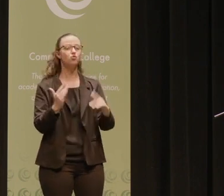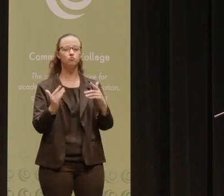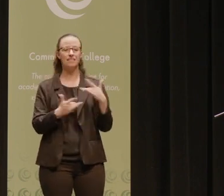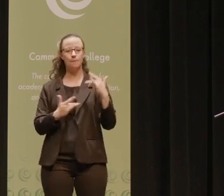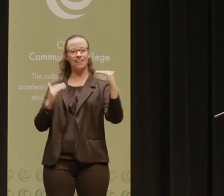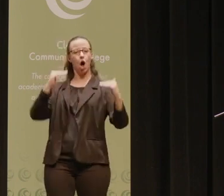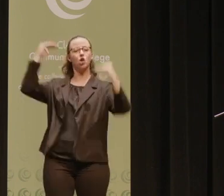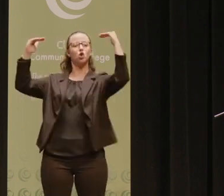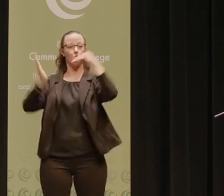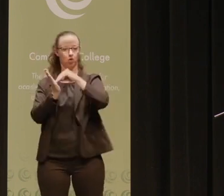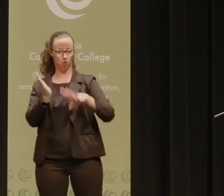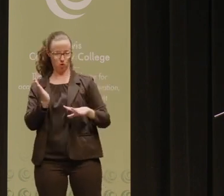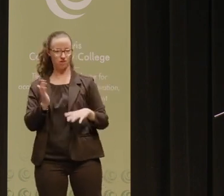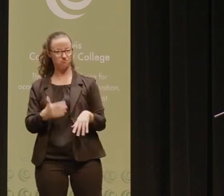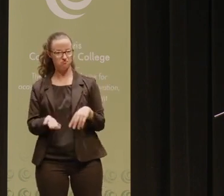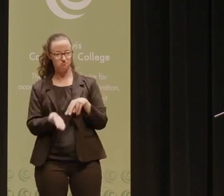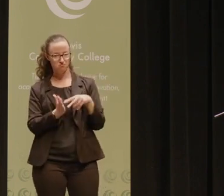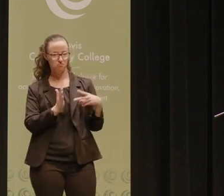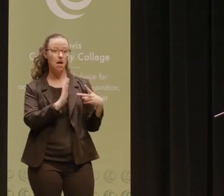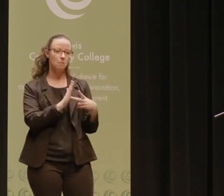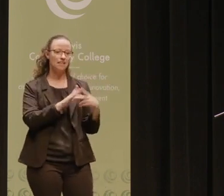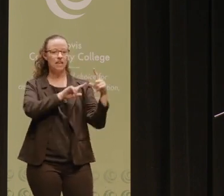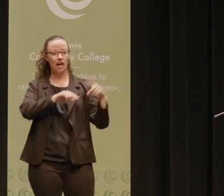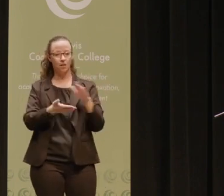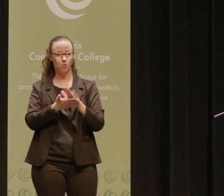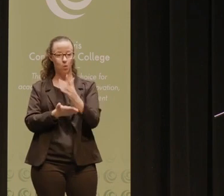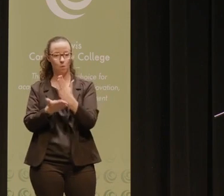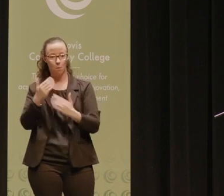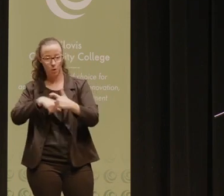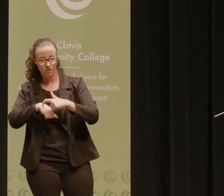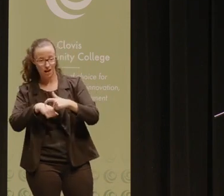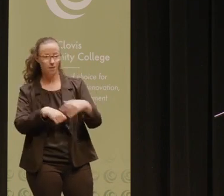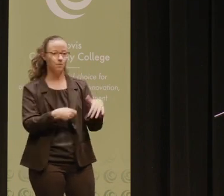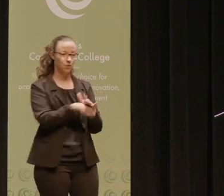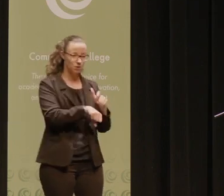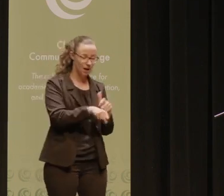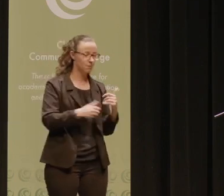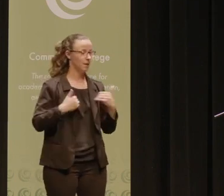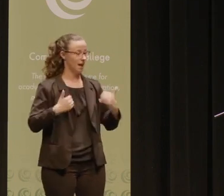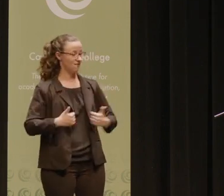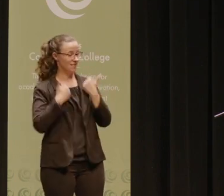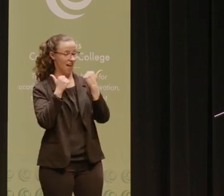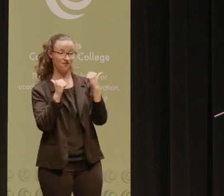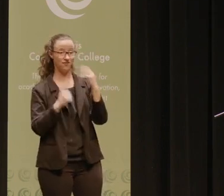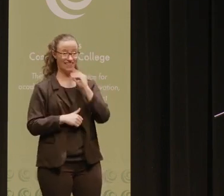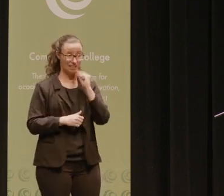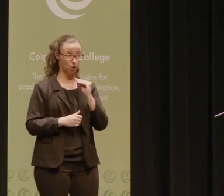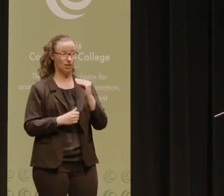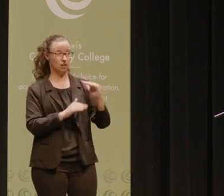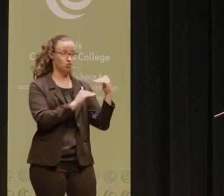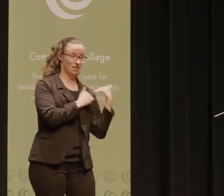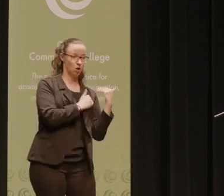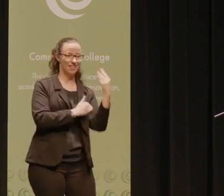which means that they are more likely than not to be attending part-time, working full-time, and have significant life experiences and responsibilities